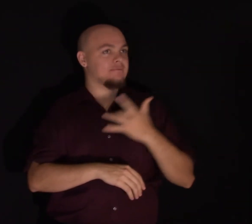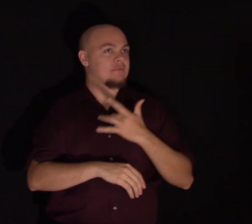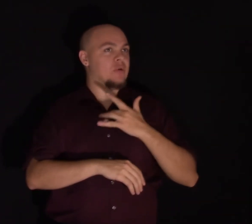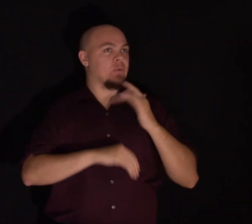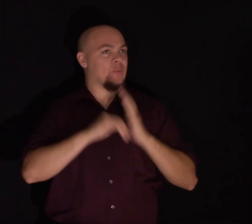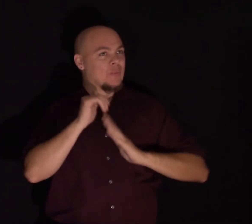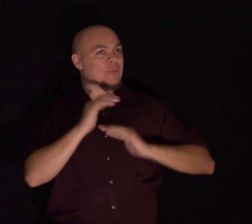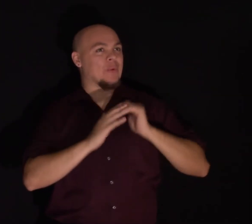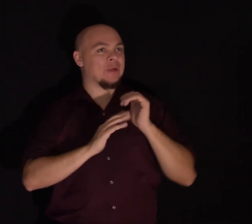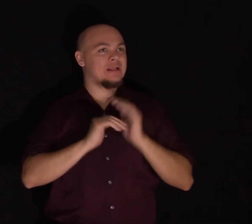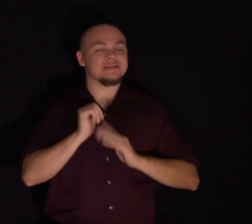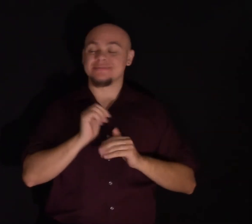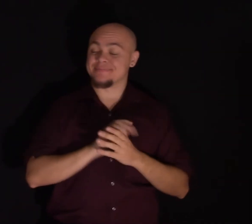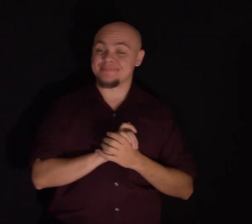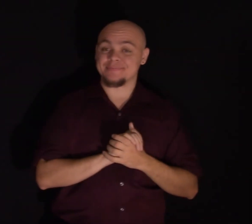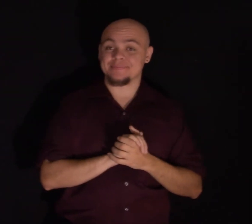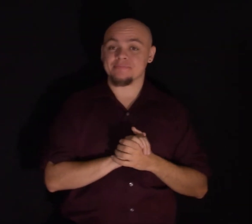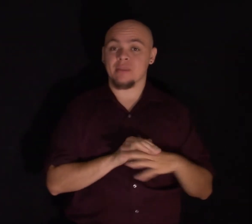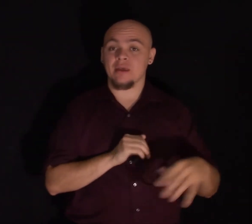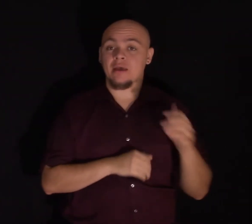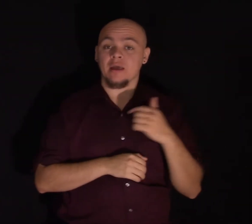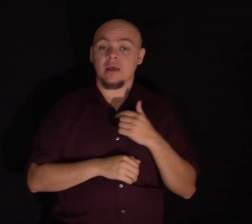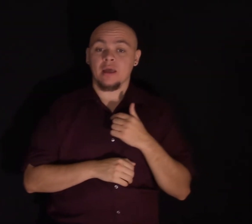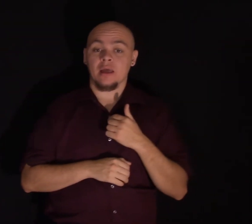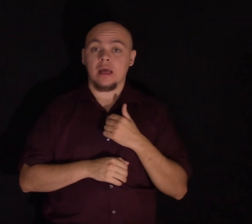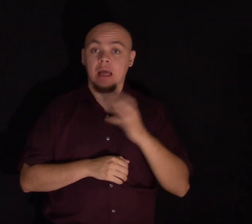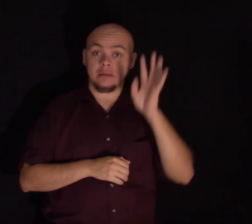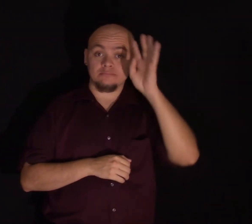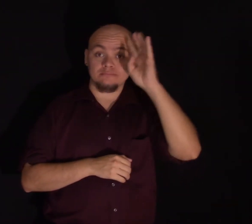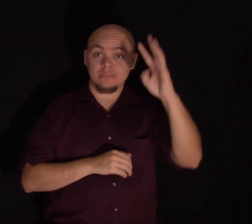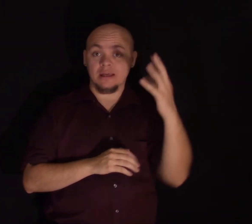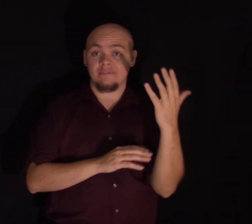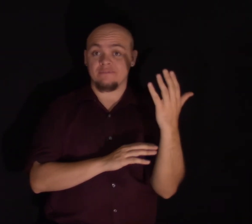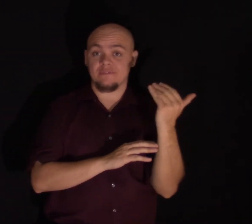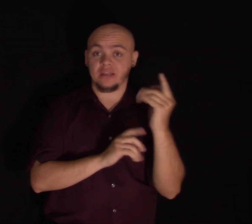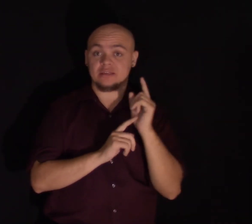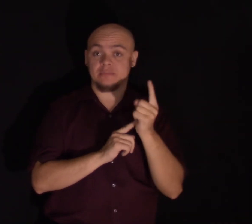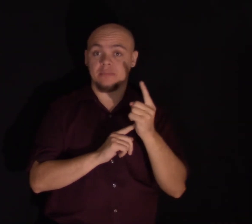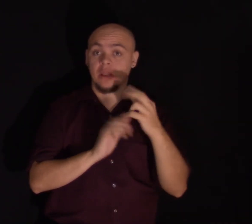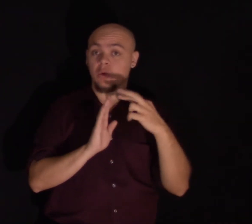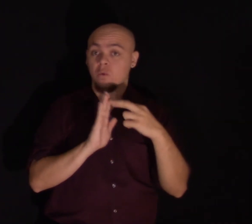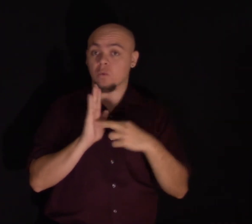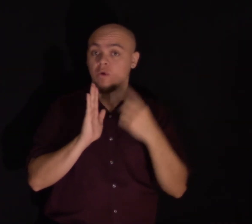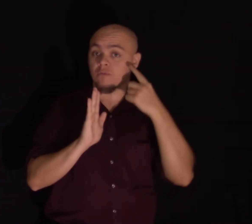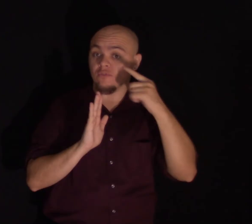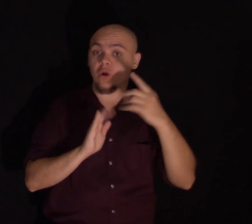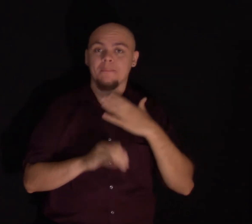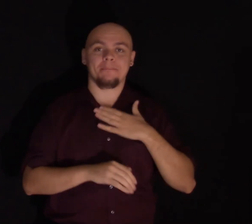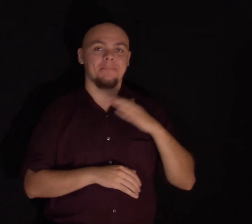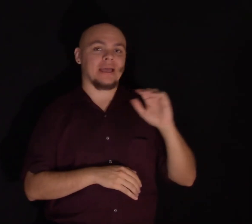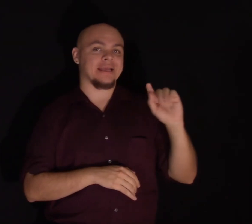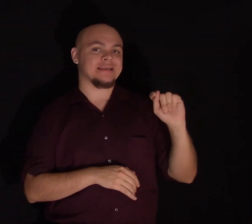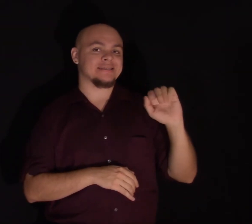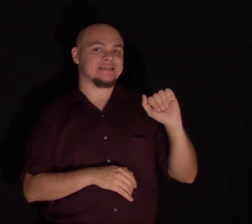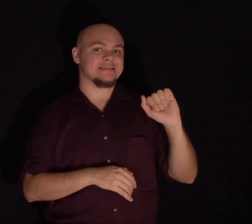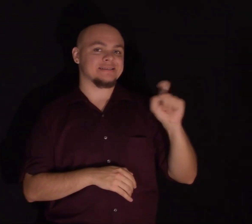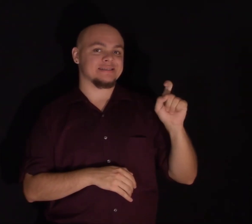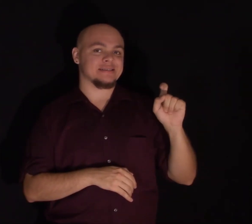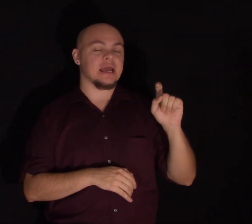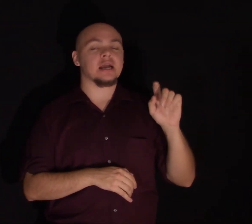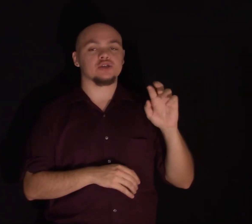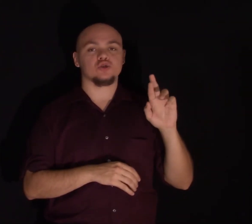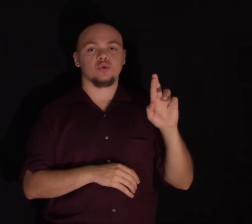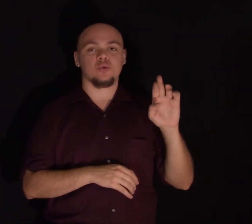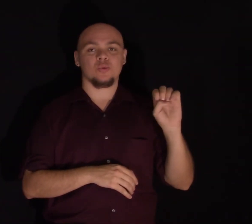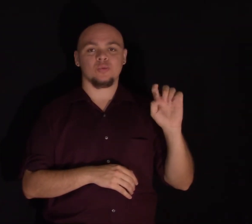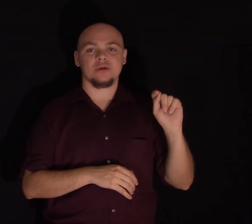And yet I invented the 15-minute rule to do my tax return. Like most of us,